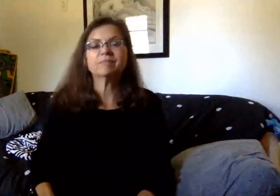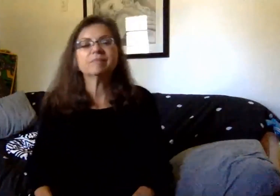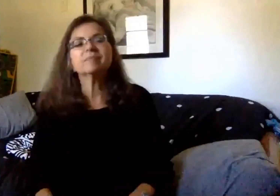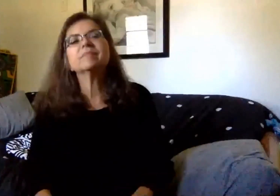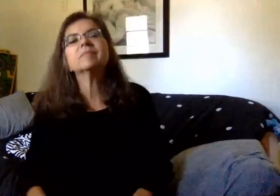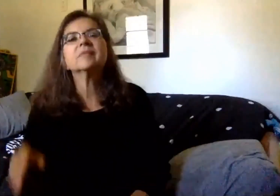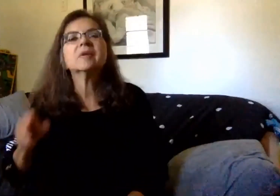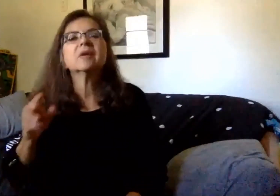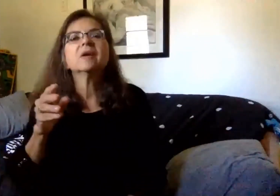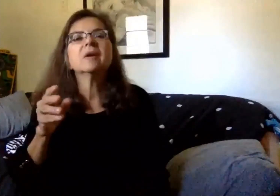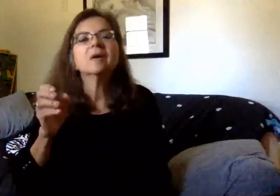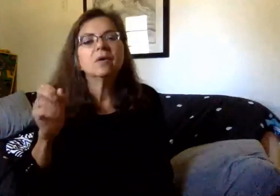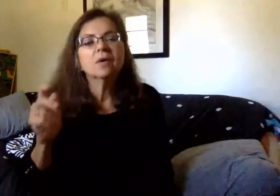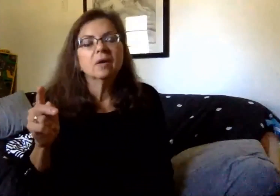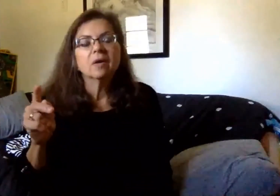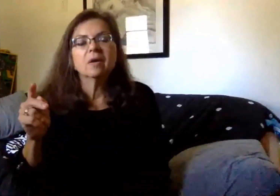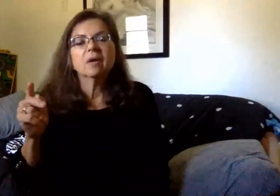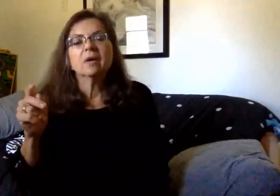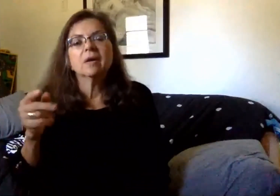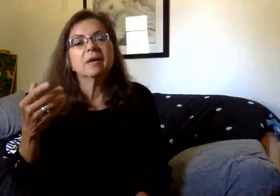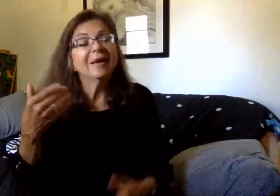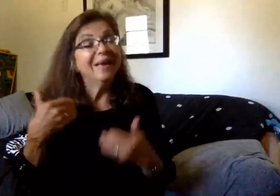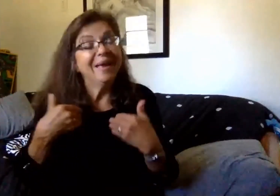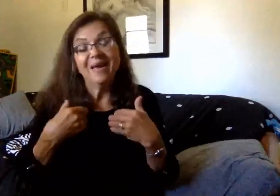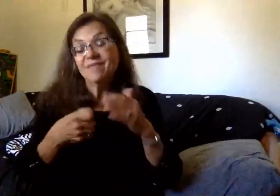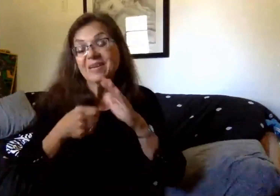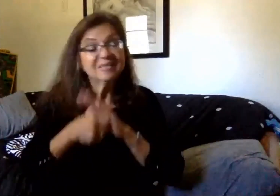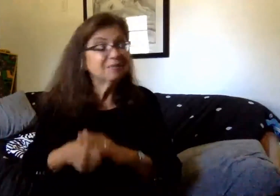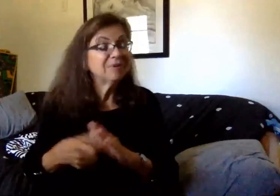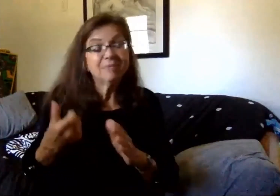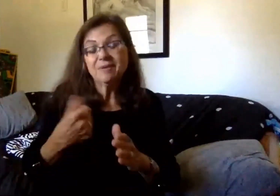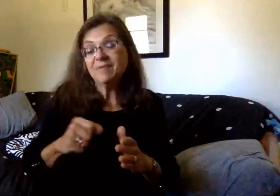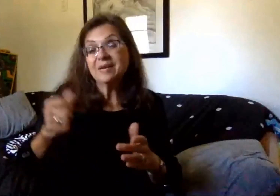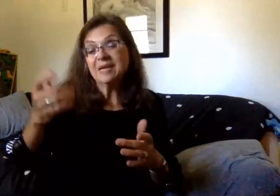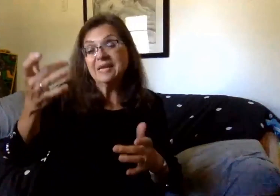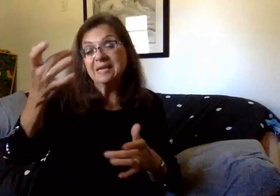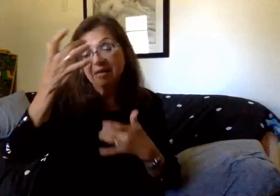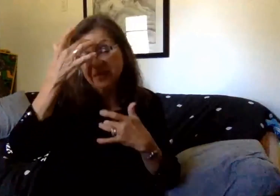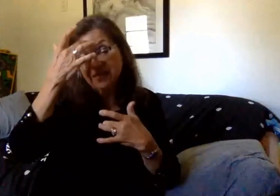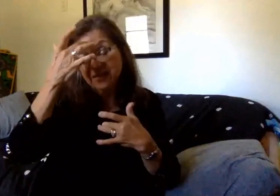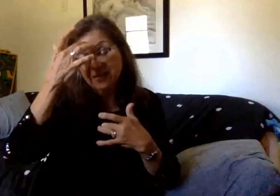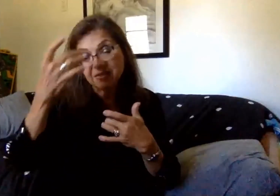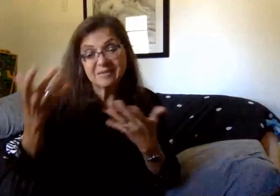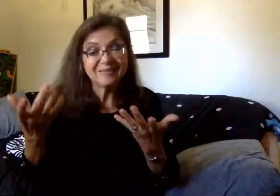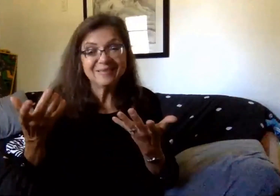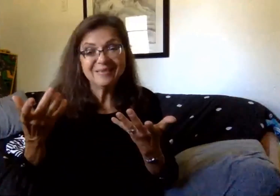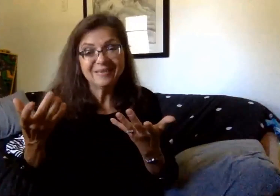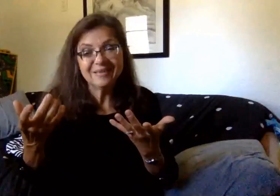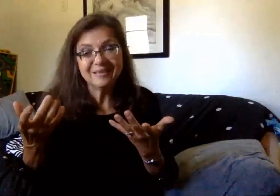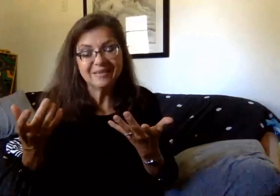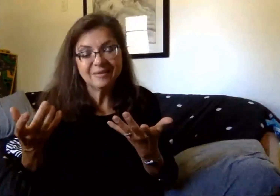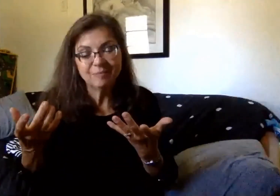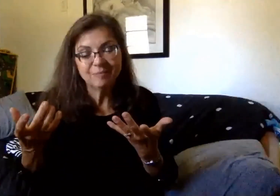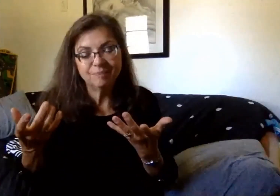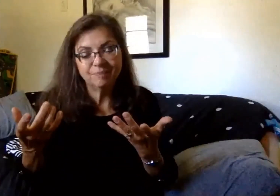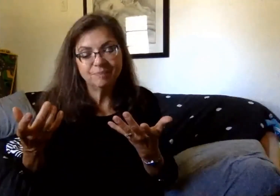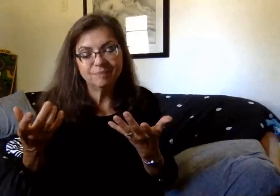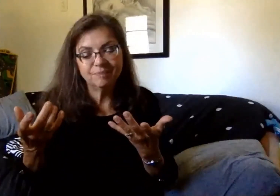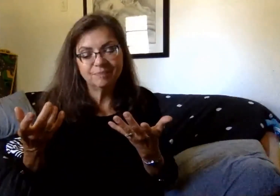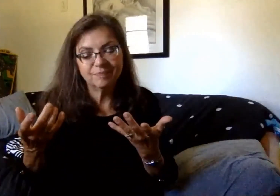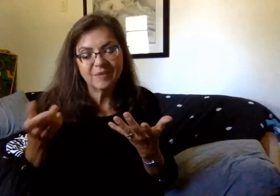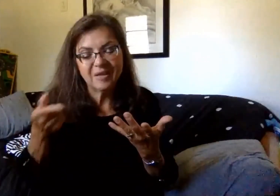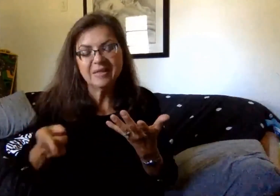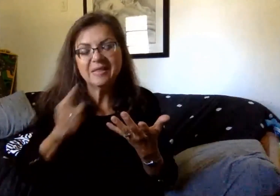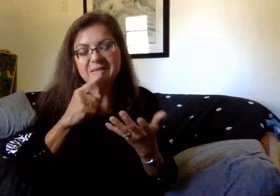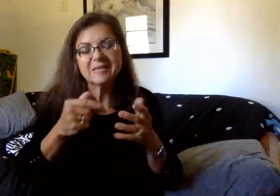around being symptomatic of any illness and having those symptoms be consistent with COVID-19. This is obviously an area of